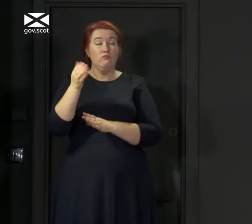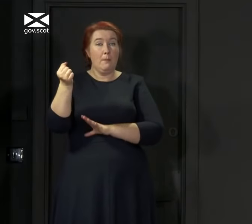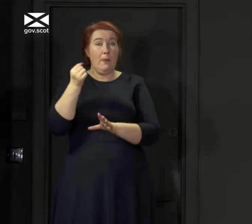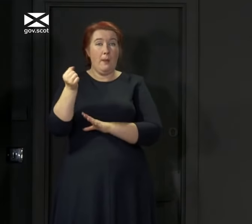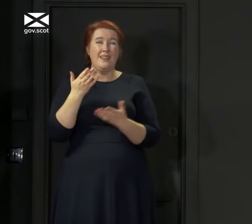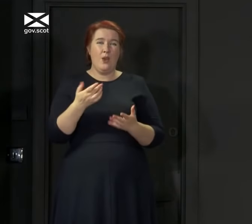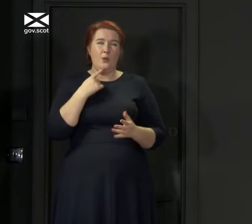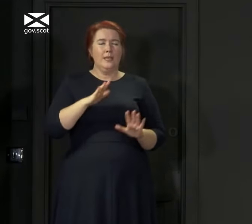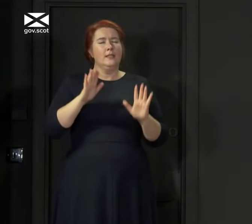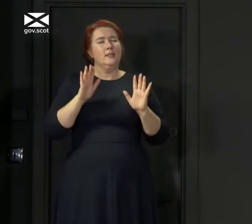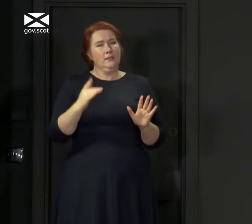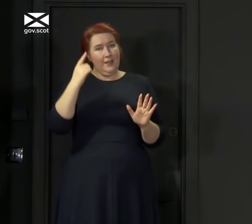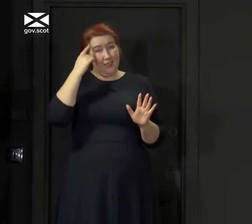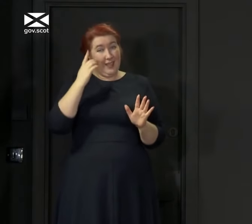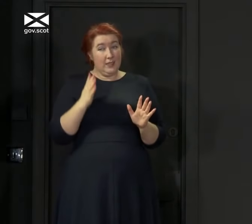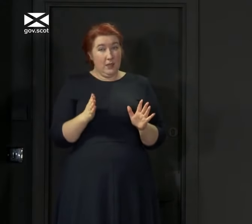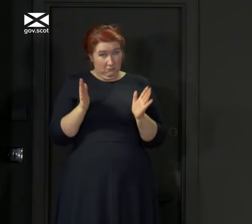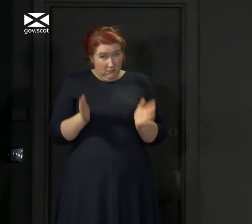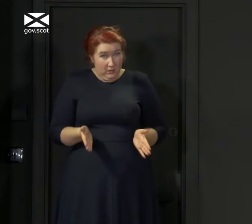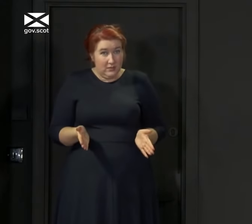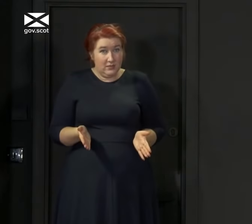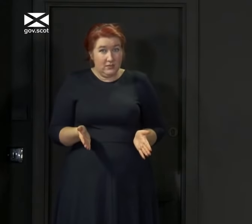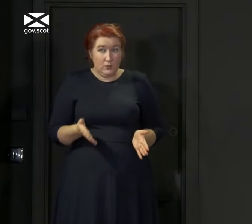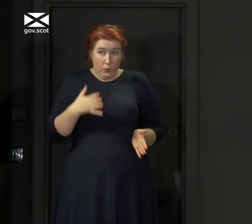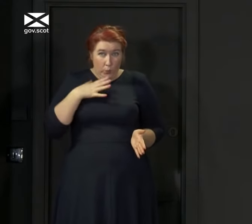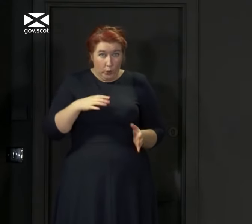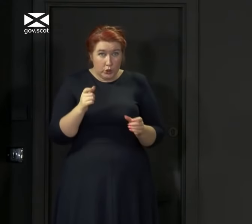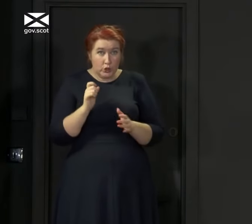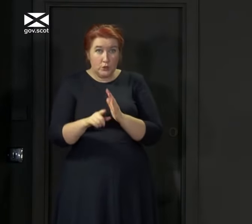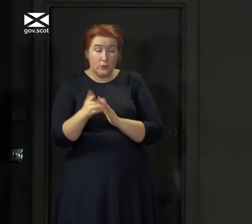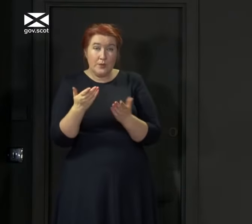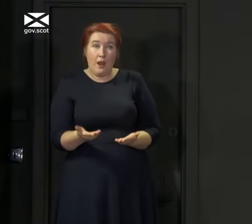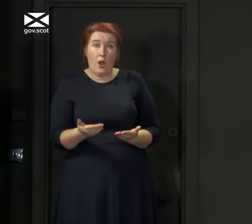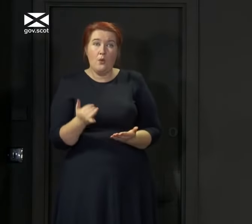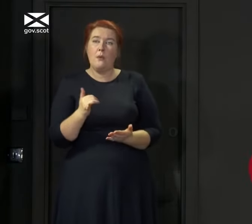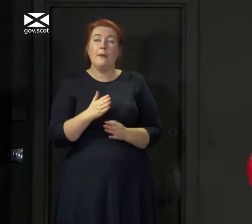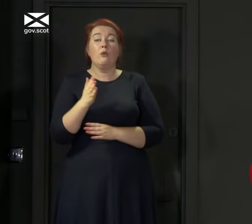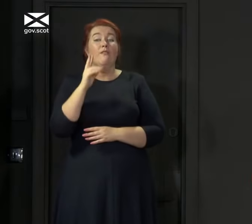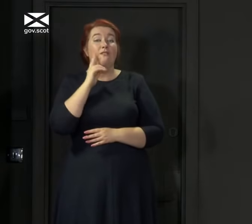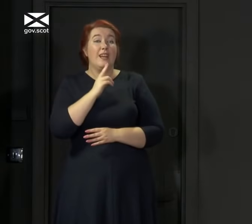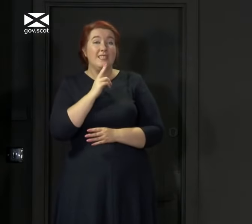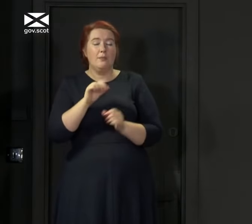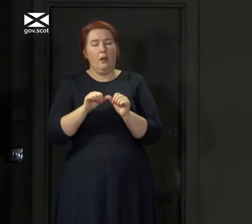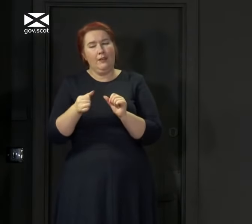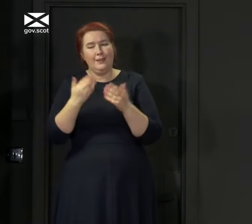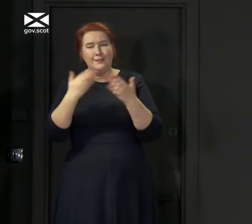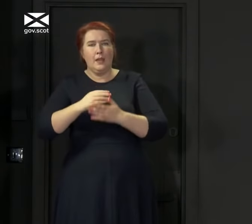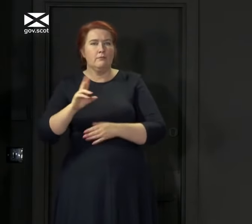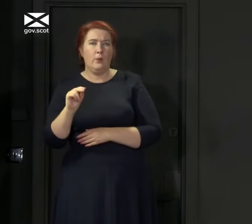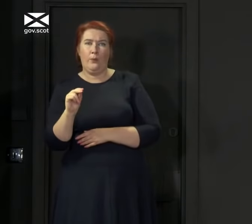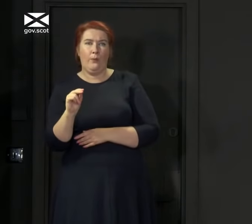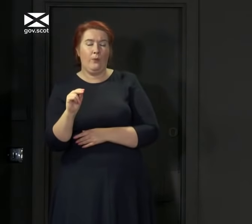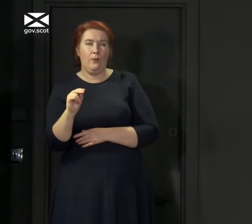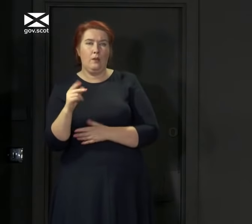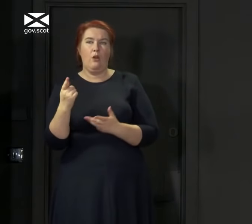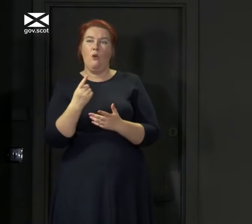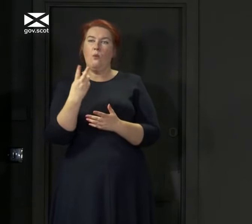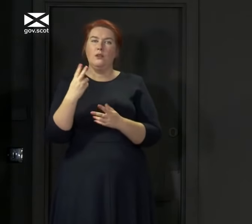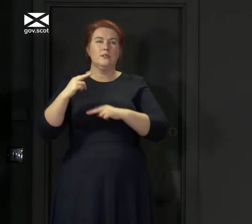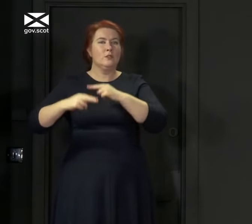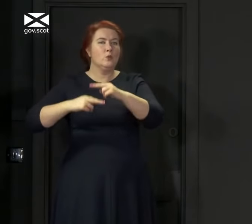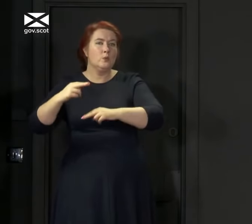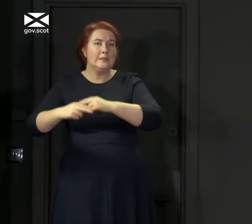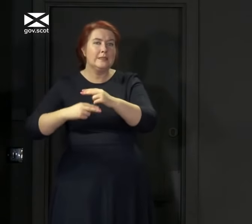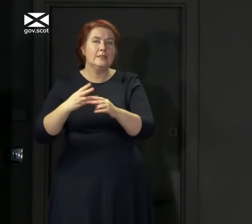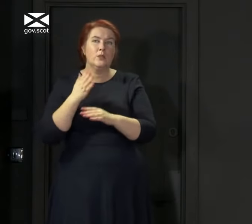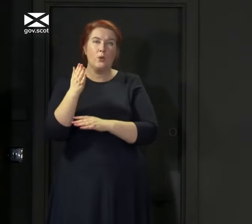is just think about whether that is something you want to do now. So you might maybe go on a Friday night, but not a Saturday night. maybe only go once every couple of